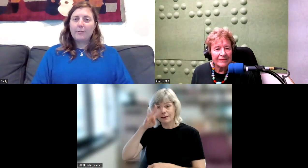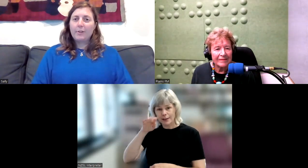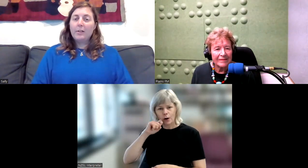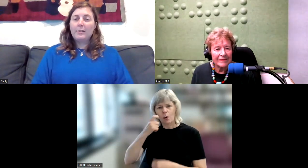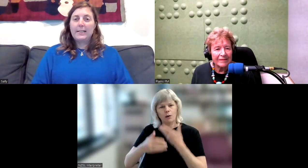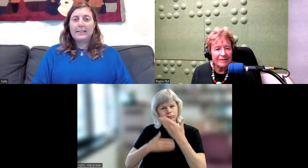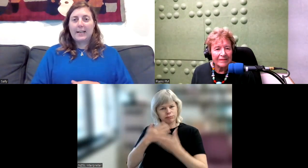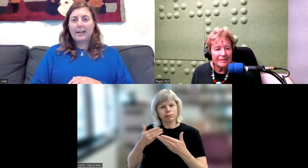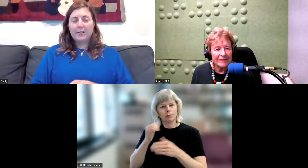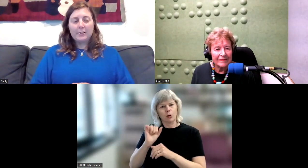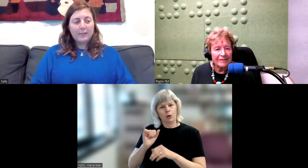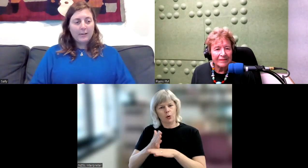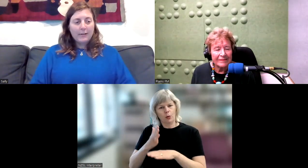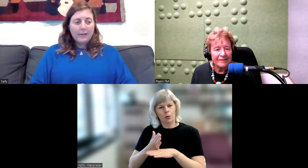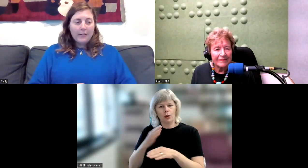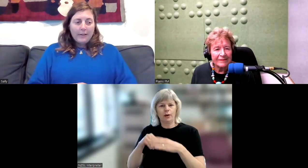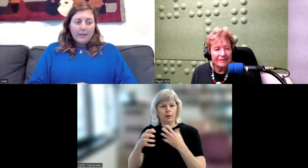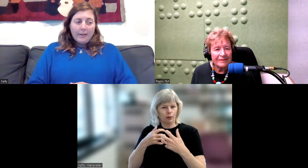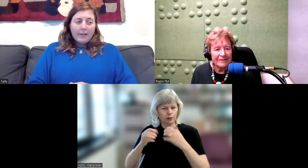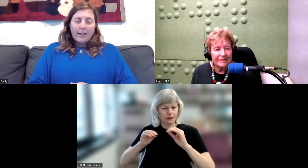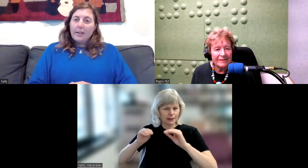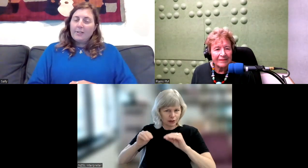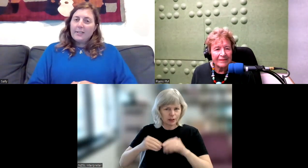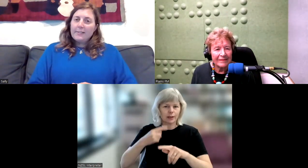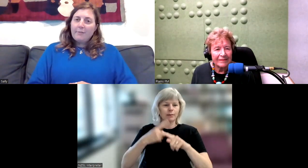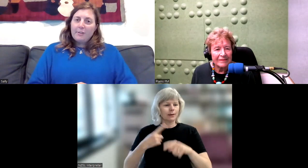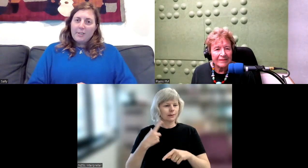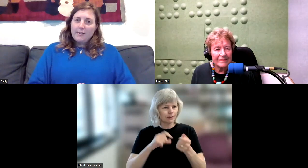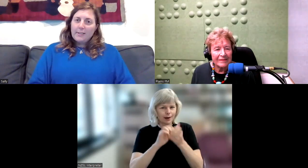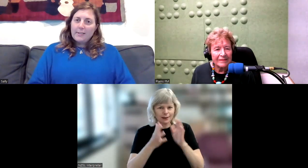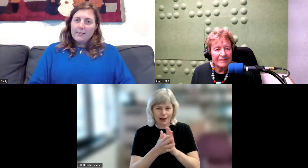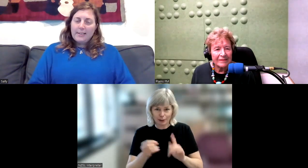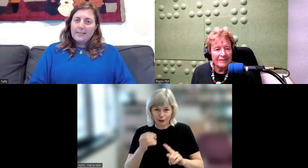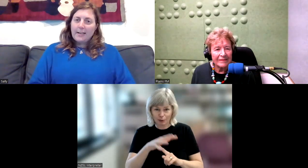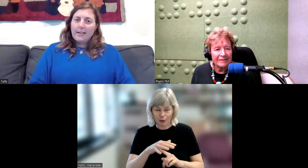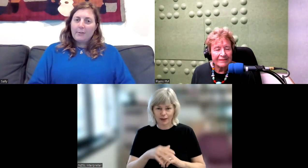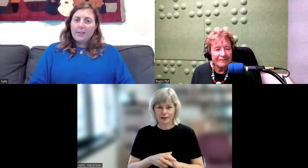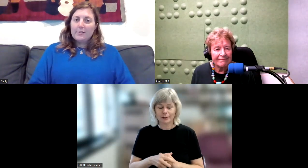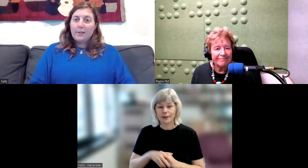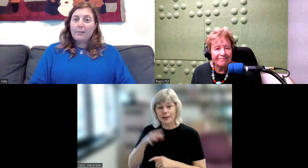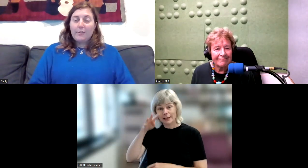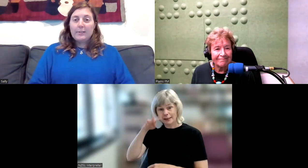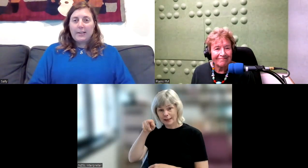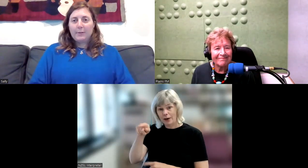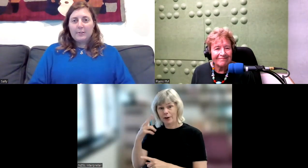New Zealand sign language. And she is deaf and she uses New Zealand sign language as her first language.